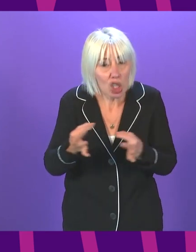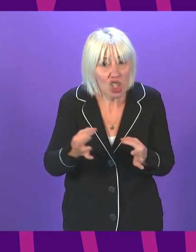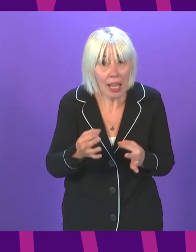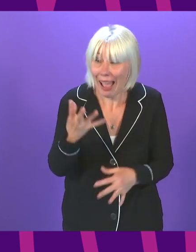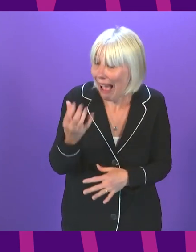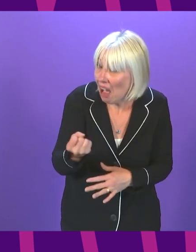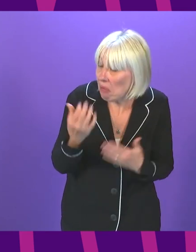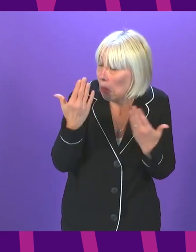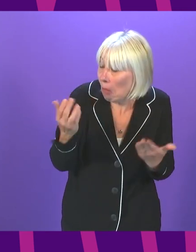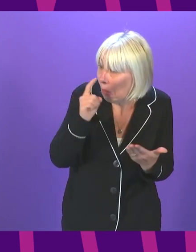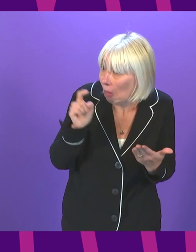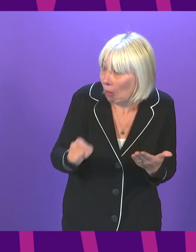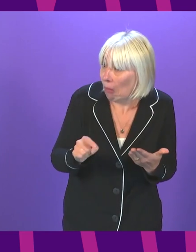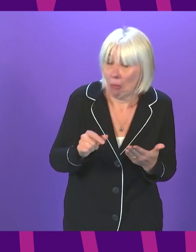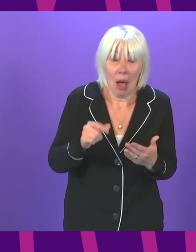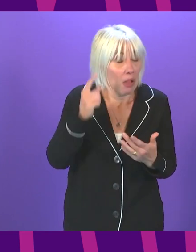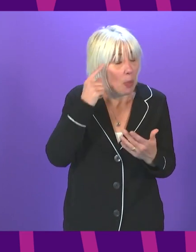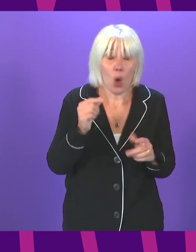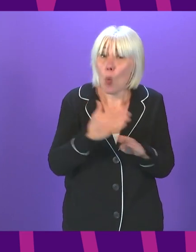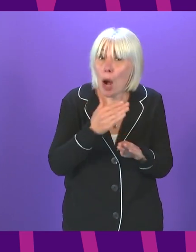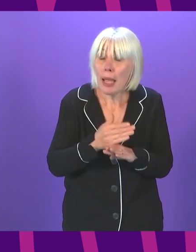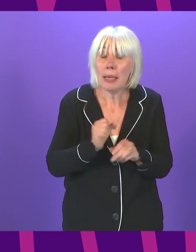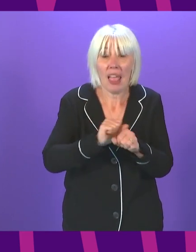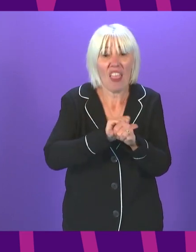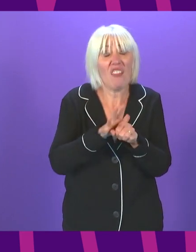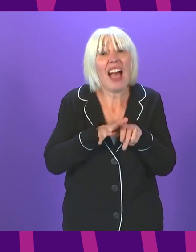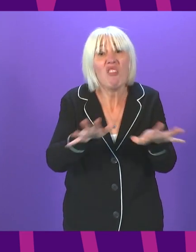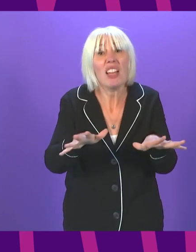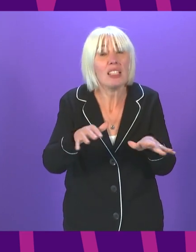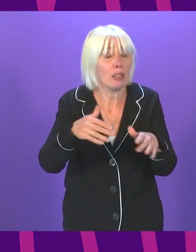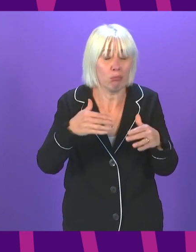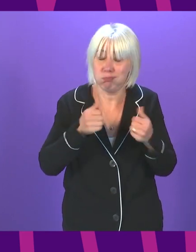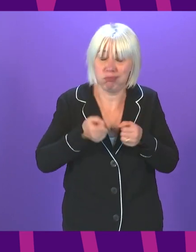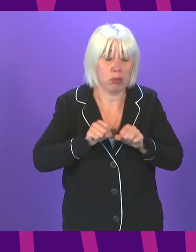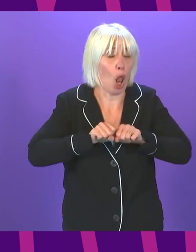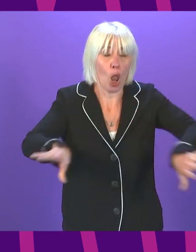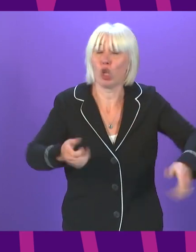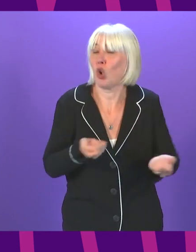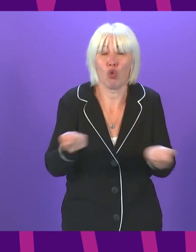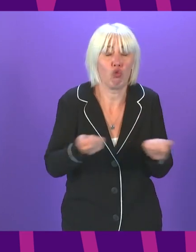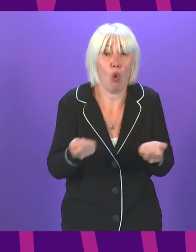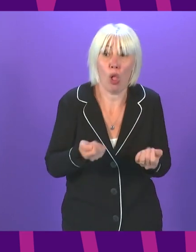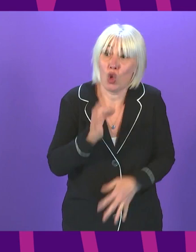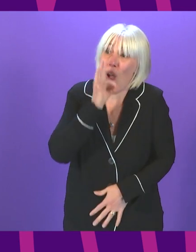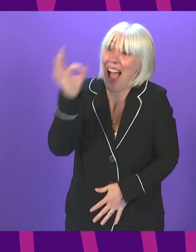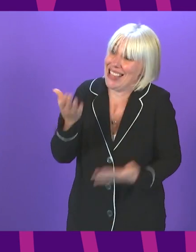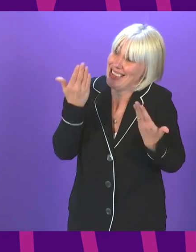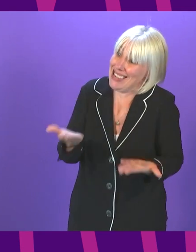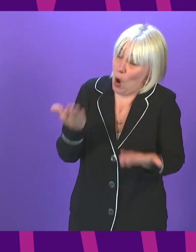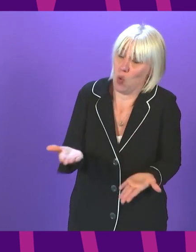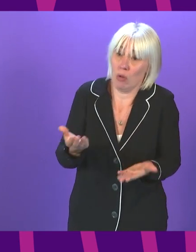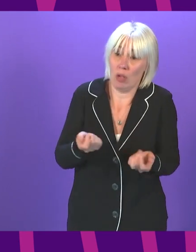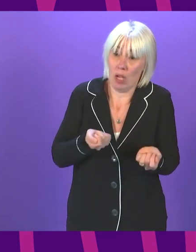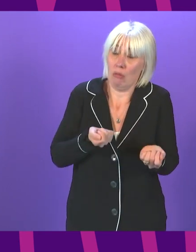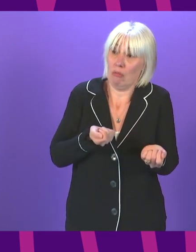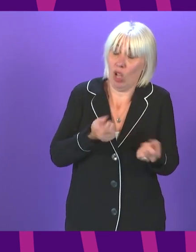and the virus is clearly out of control. So can I finally ask the first minister, what is the strategy? Is it virus suppression?